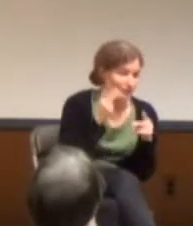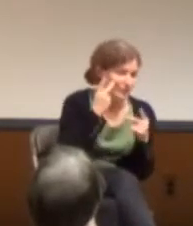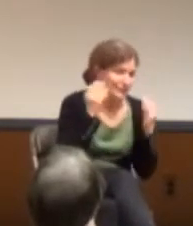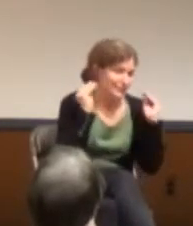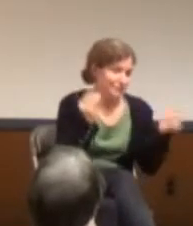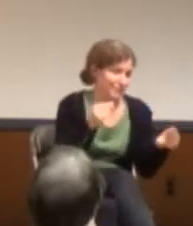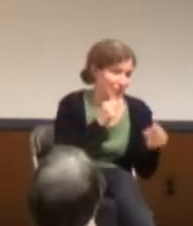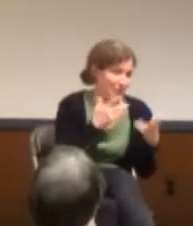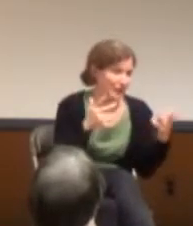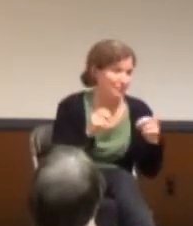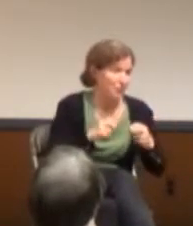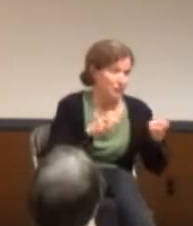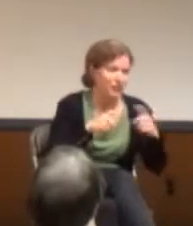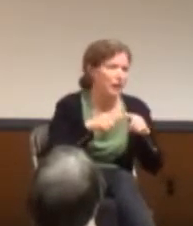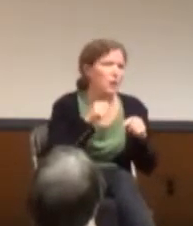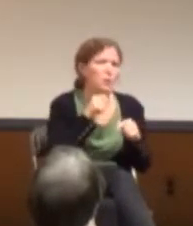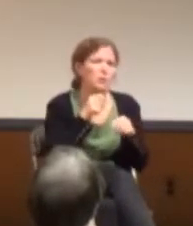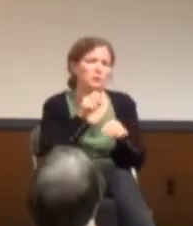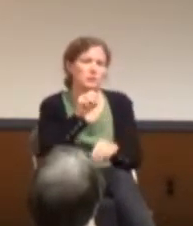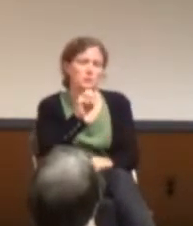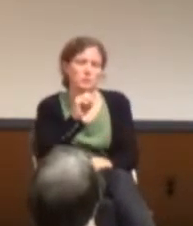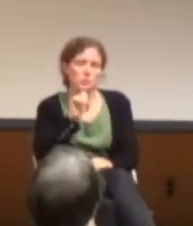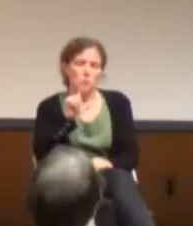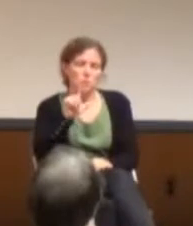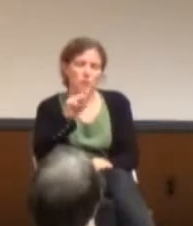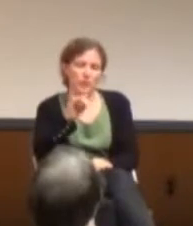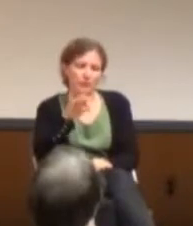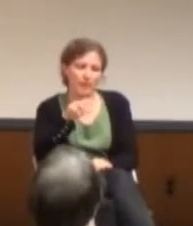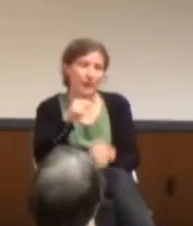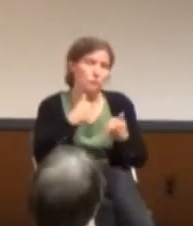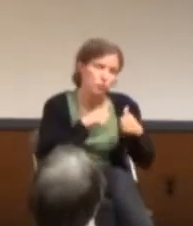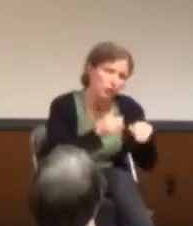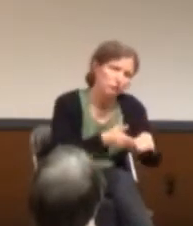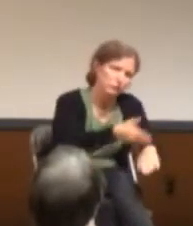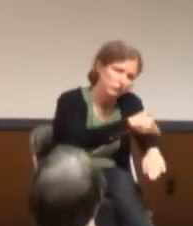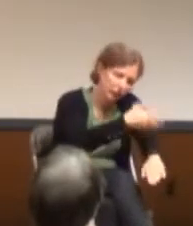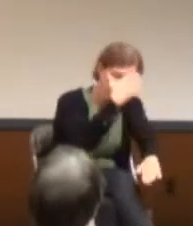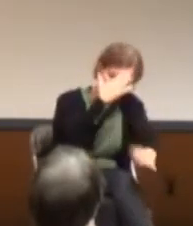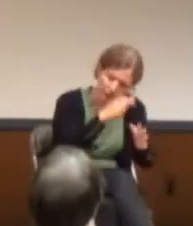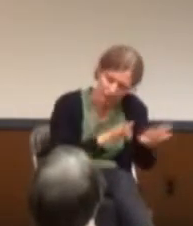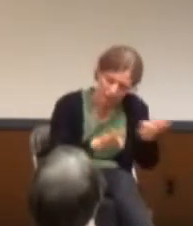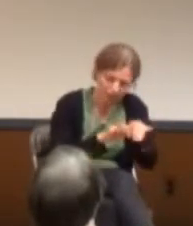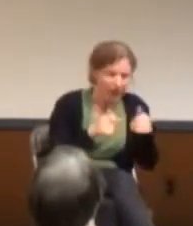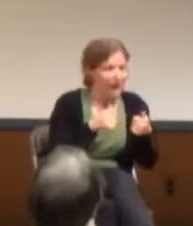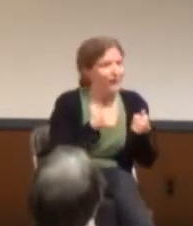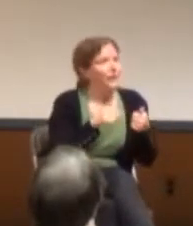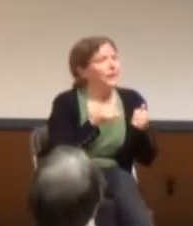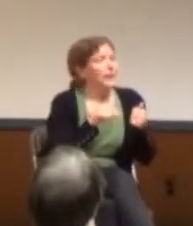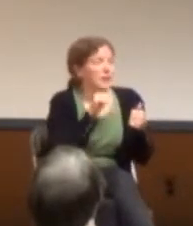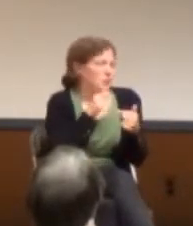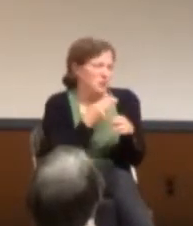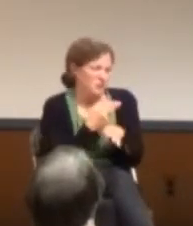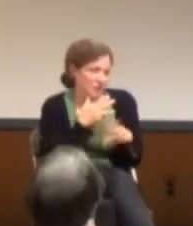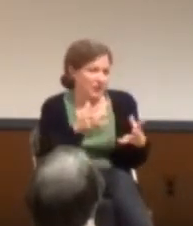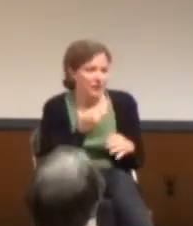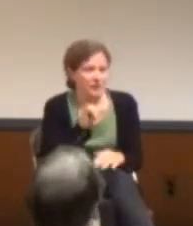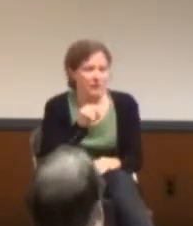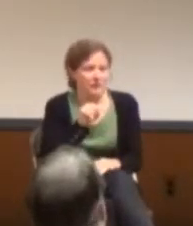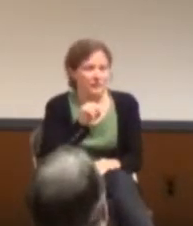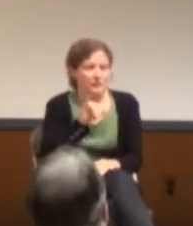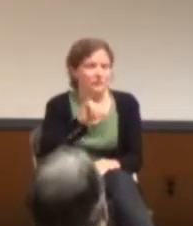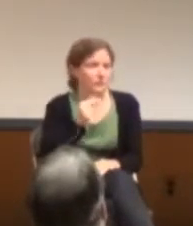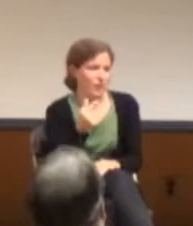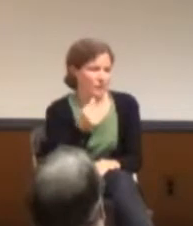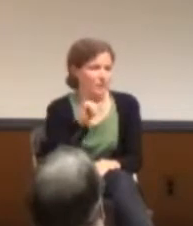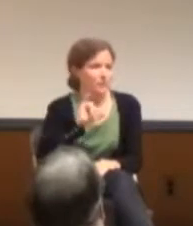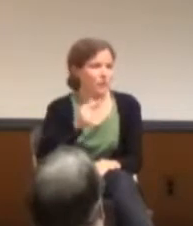from what I can tell, I don't need a lot of social media. I'm really bad at it. I'm trying, because I know it's important. Um, is